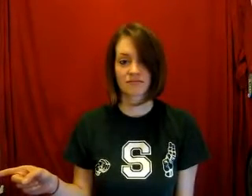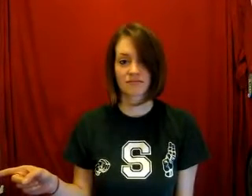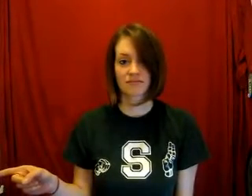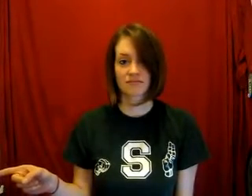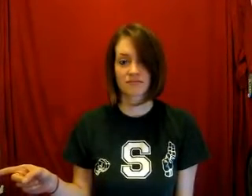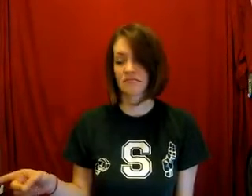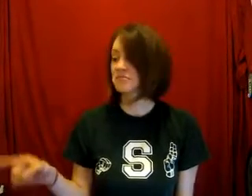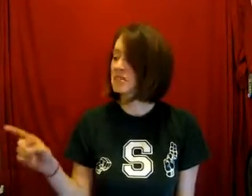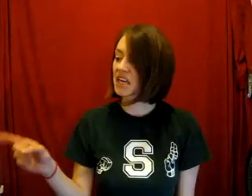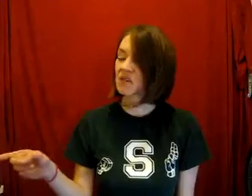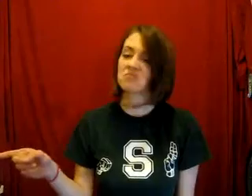Him.